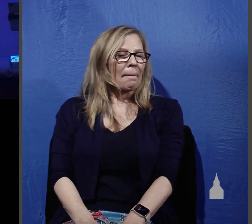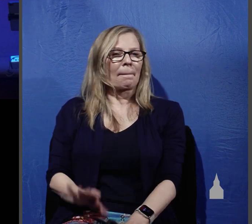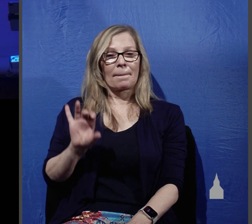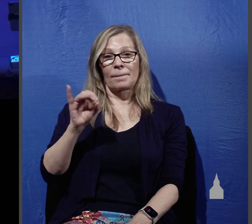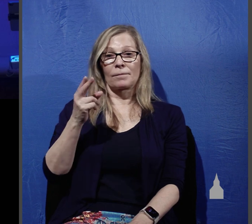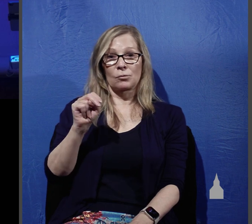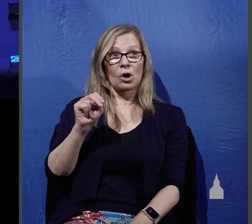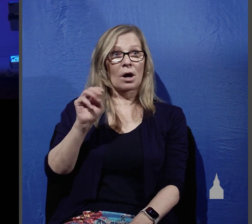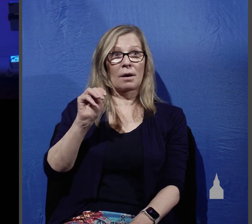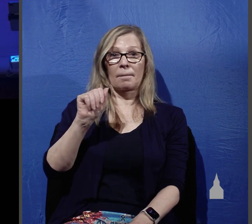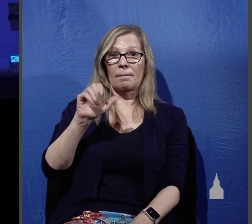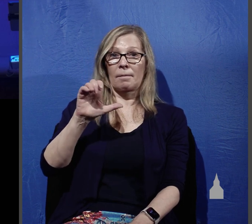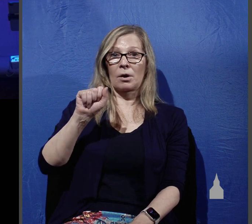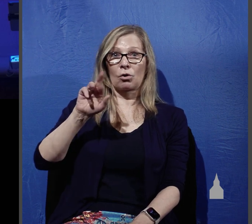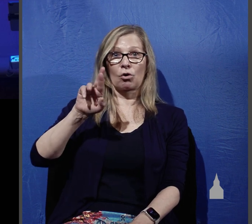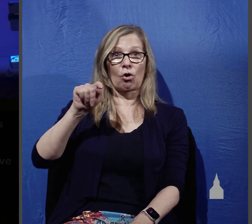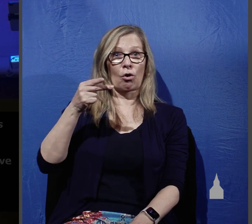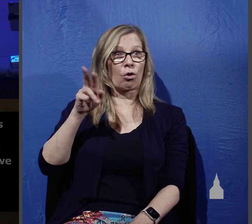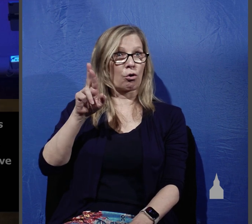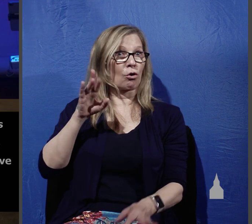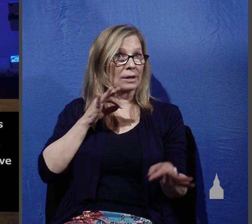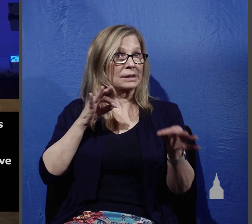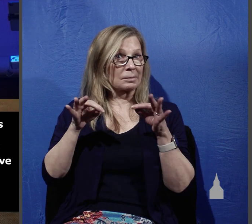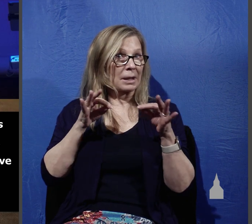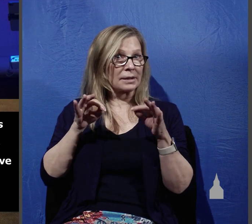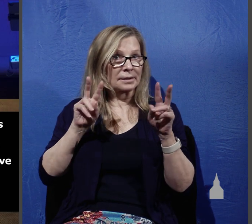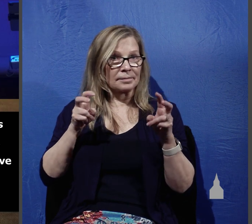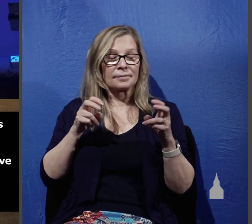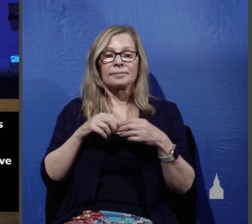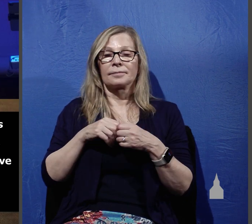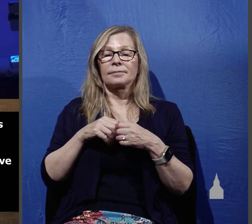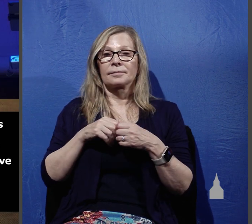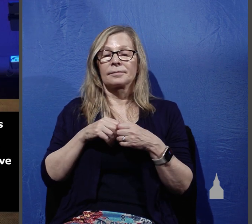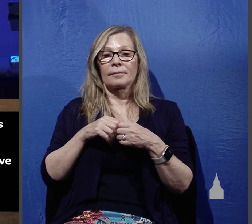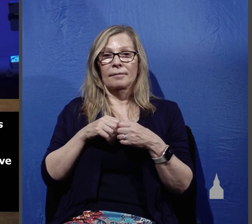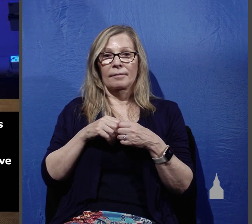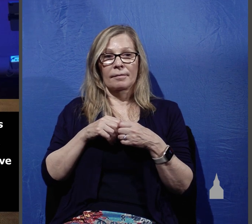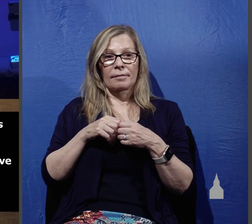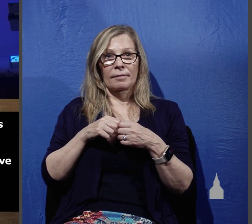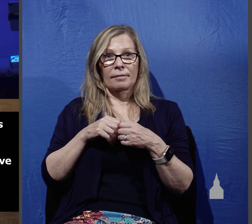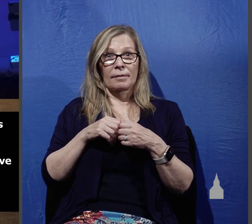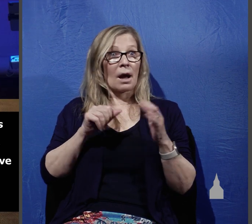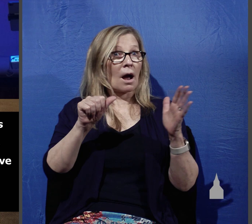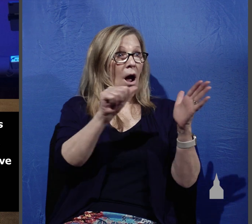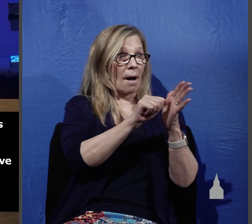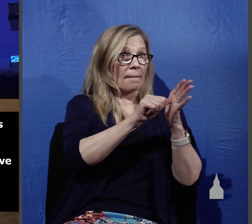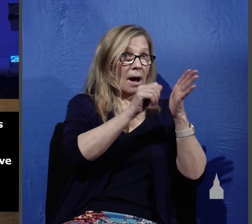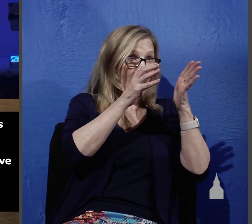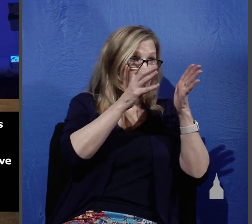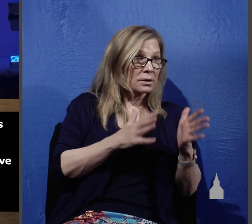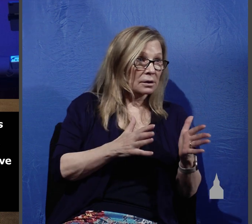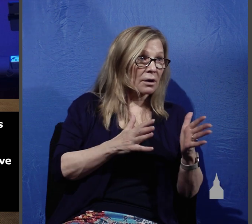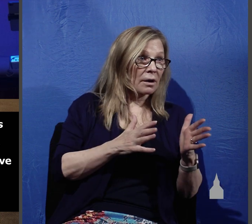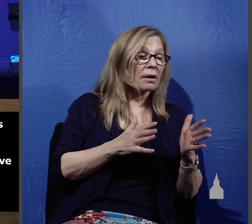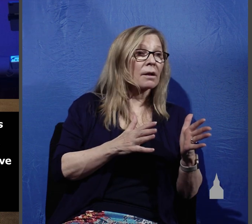MacArthur explains he says as was with the as was the case with the apostles this austerity